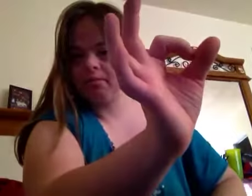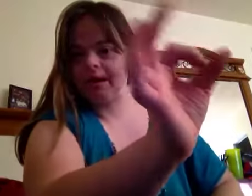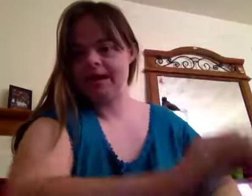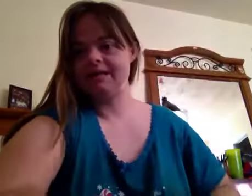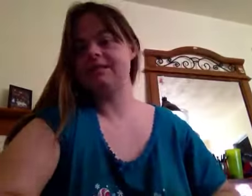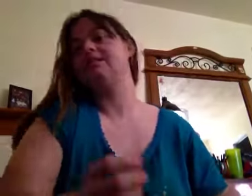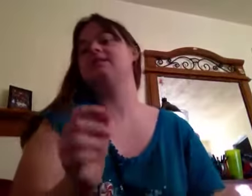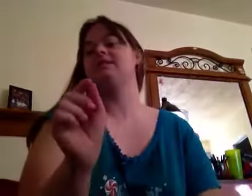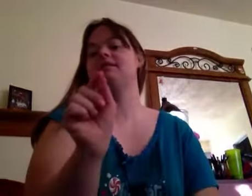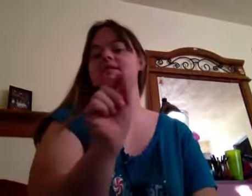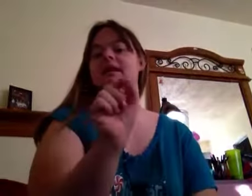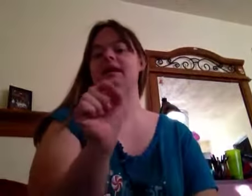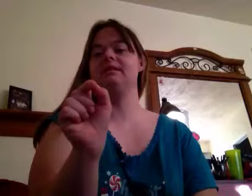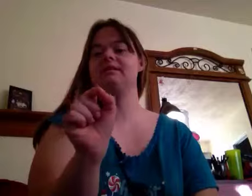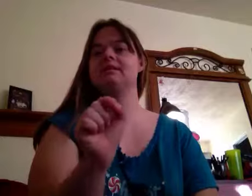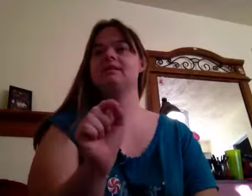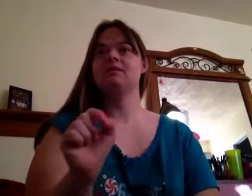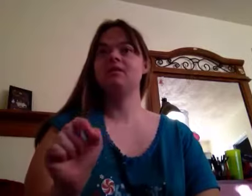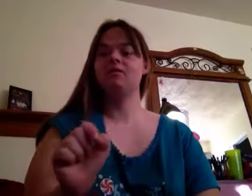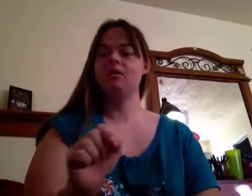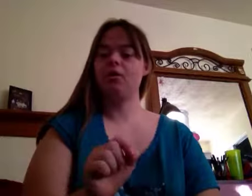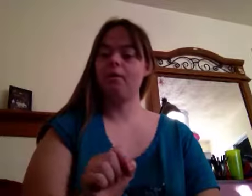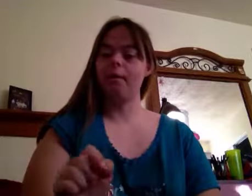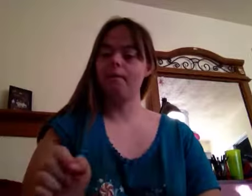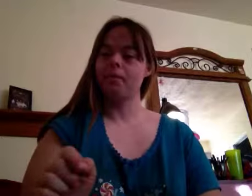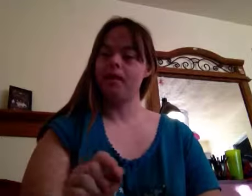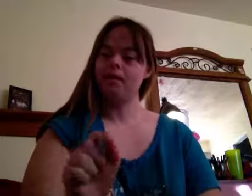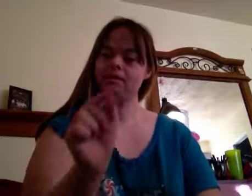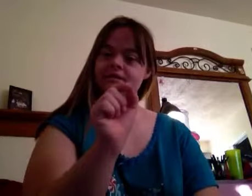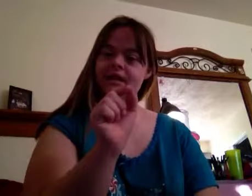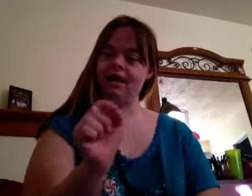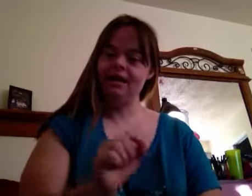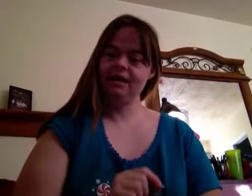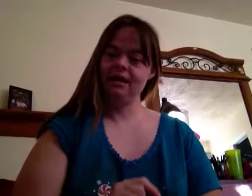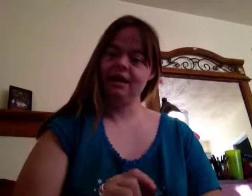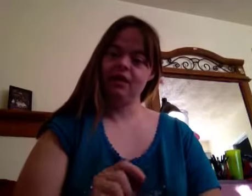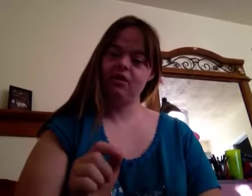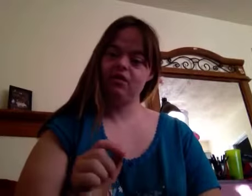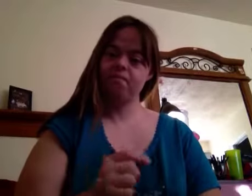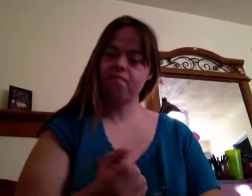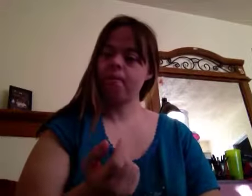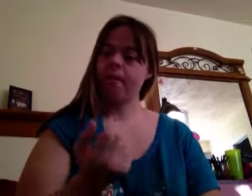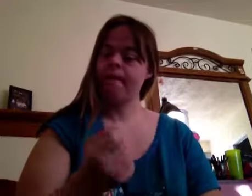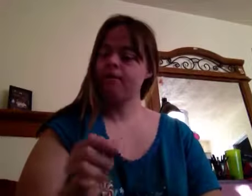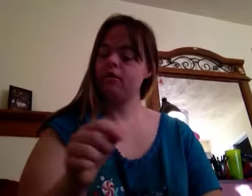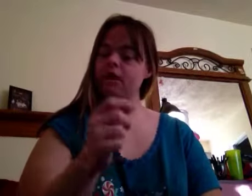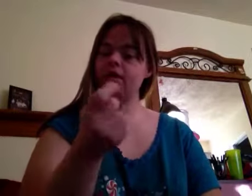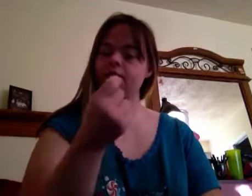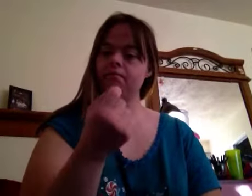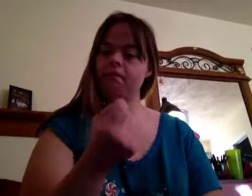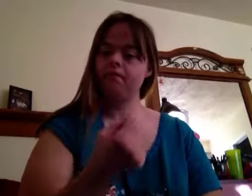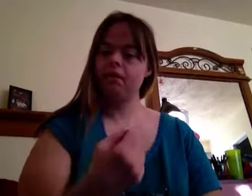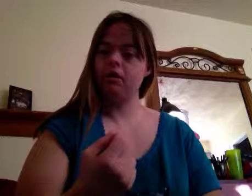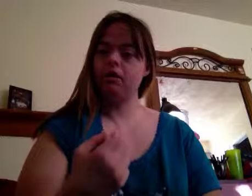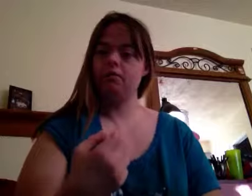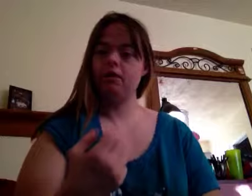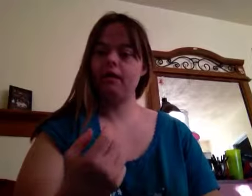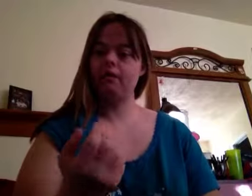bands and you can design your own little design and you just connect them. And you can make, like,